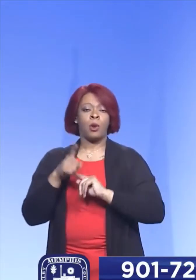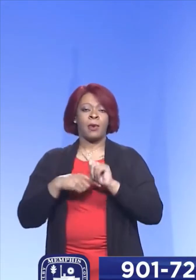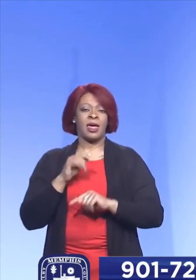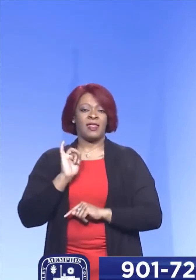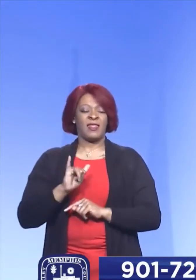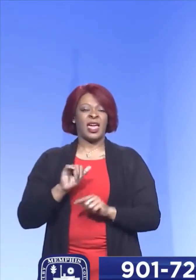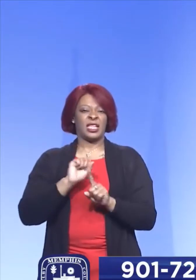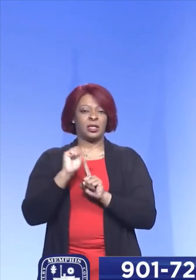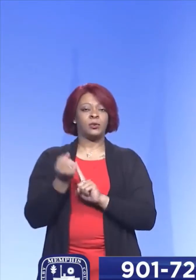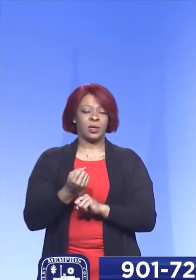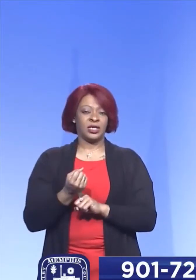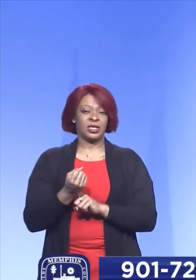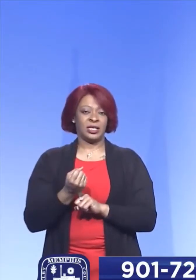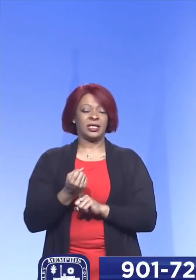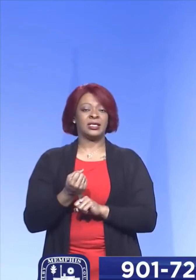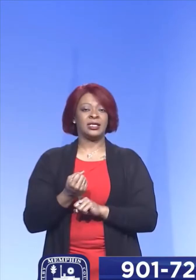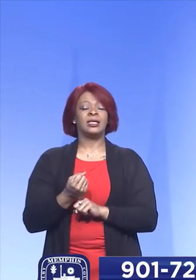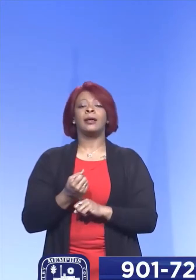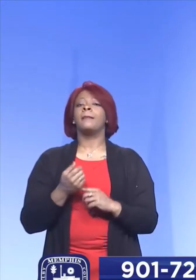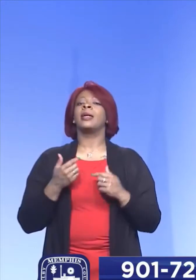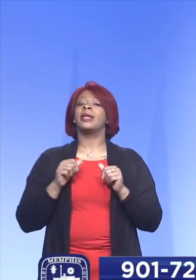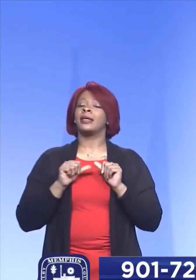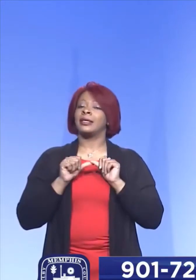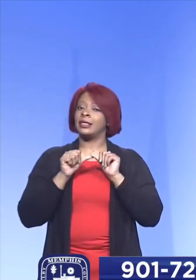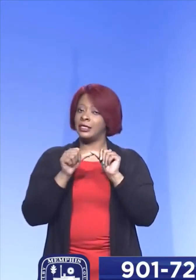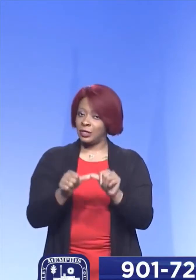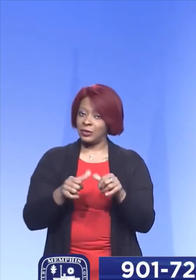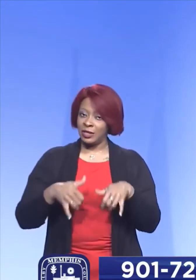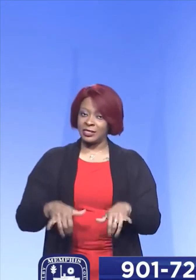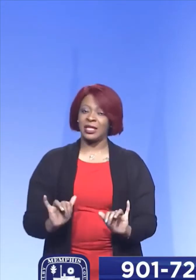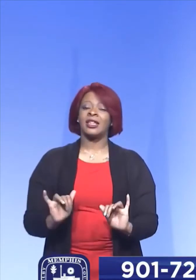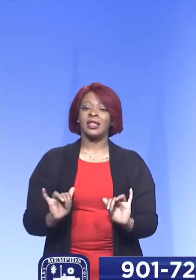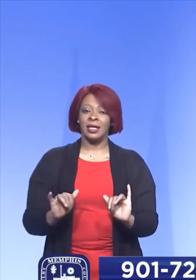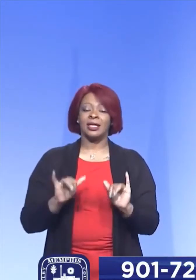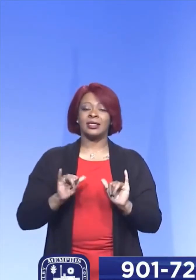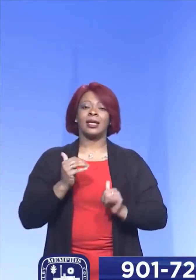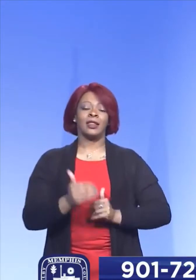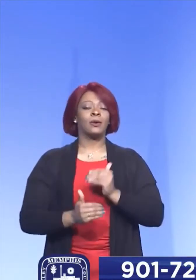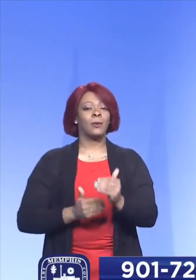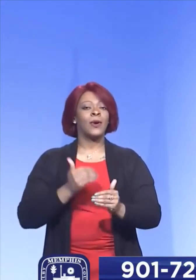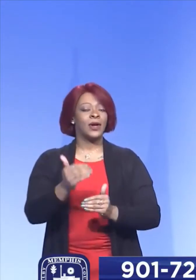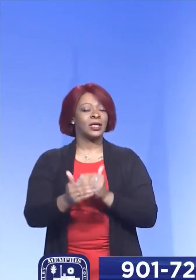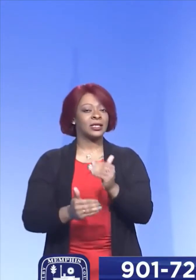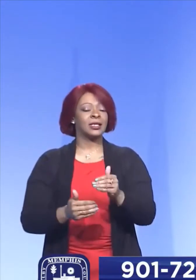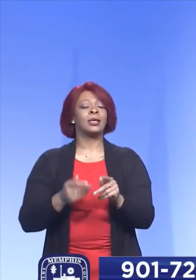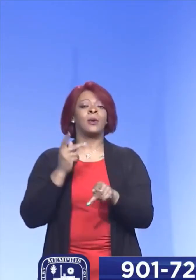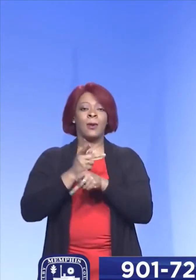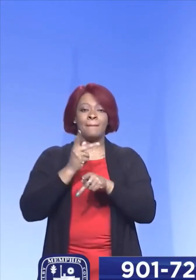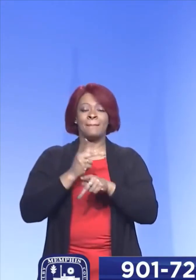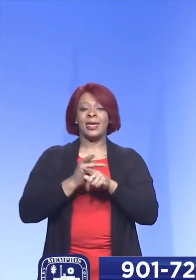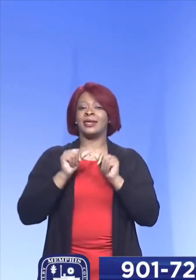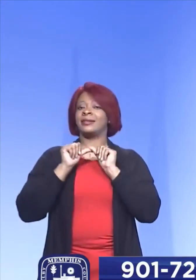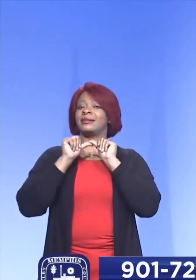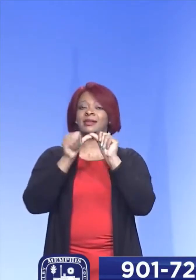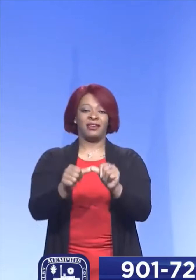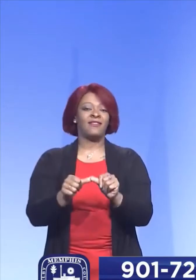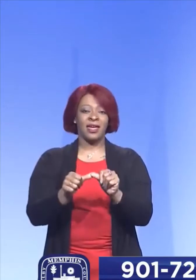this situation. But let's continue to stay the course and remain steadfast.